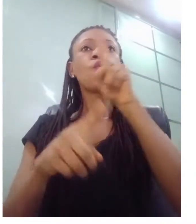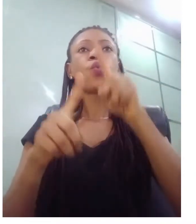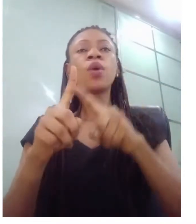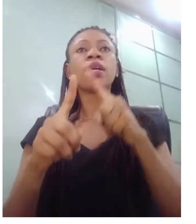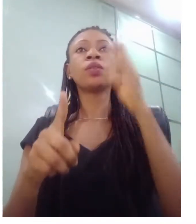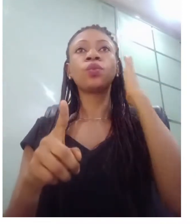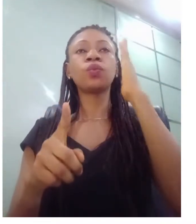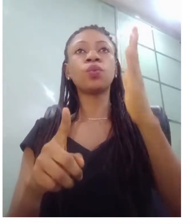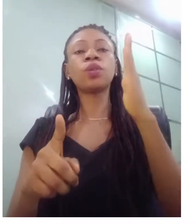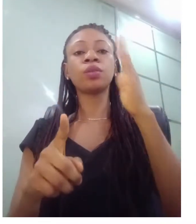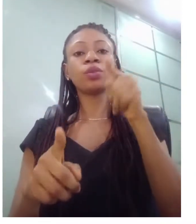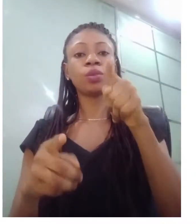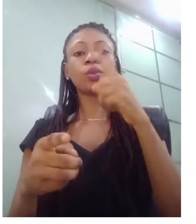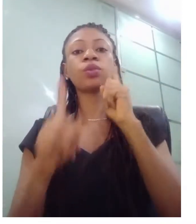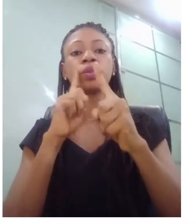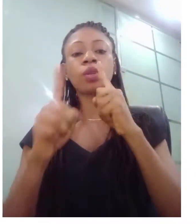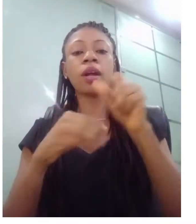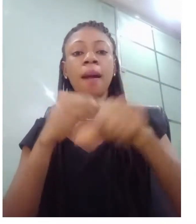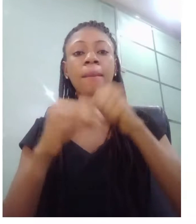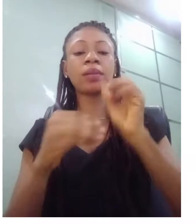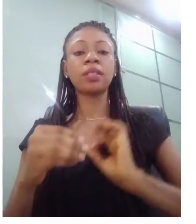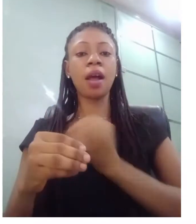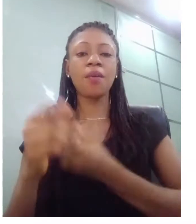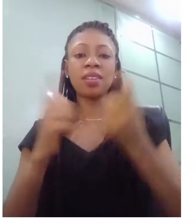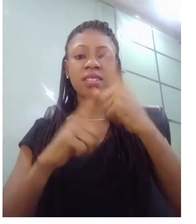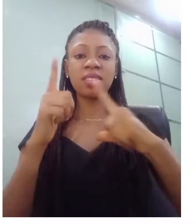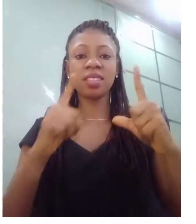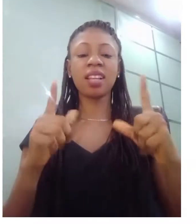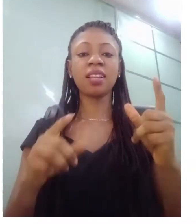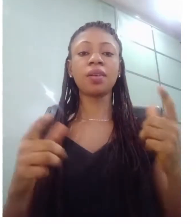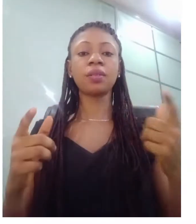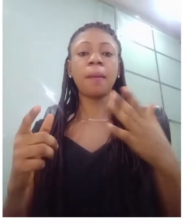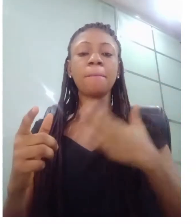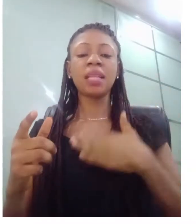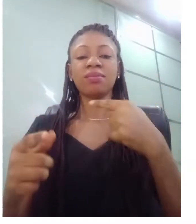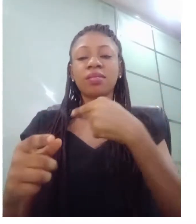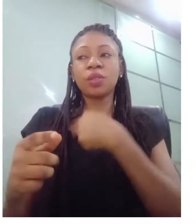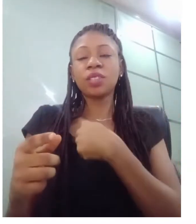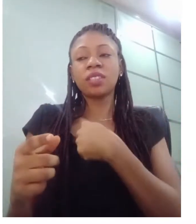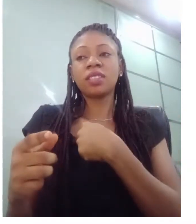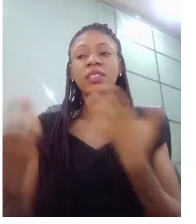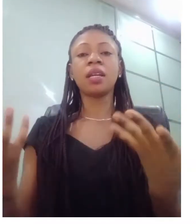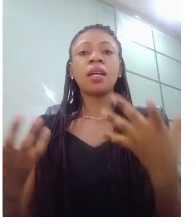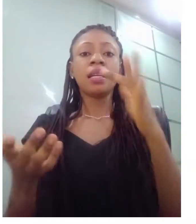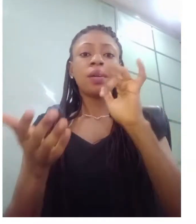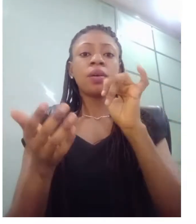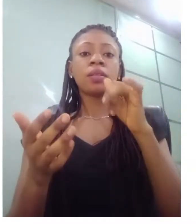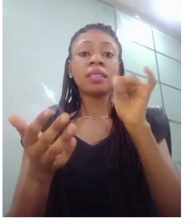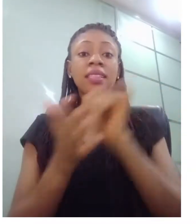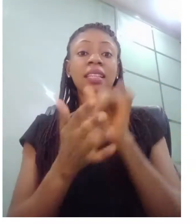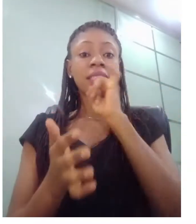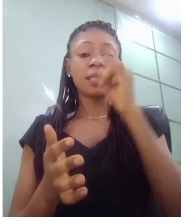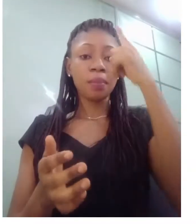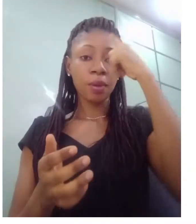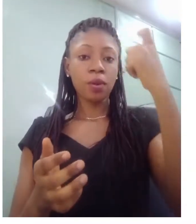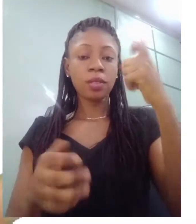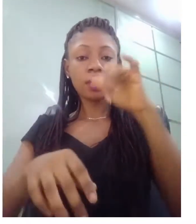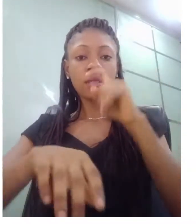and why is that because when we went to document we the the signer signed um a consent